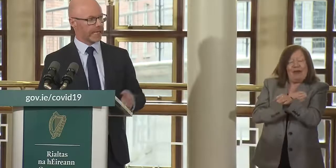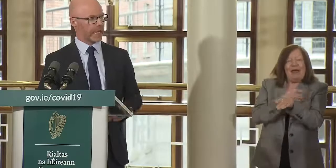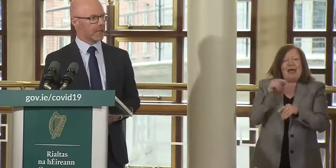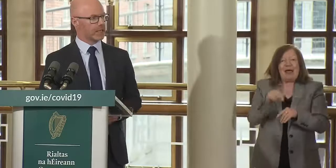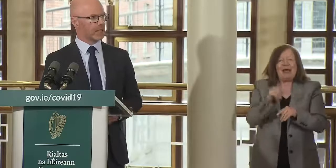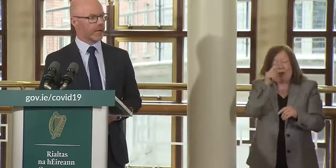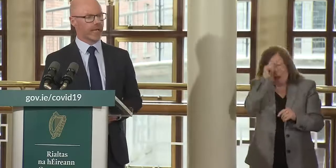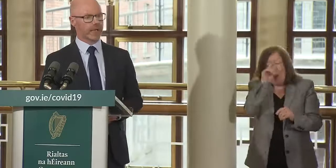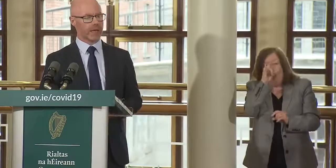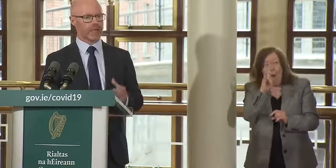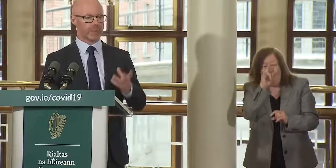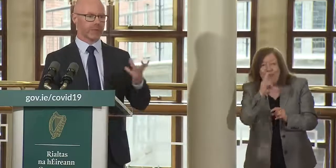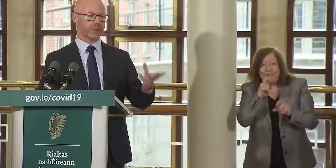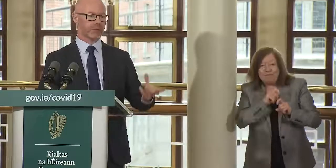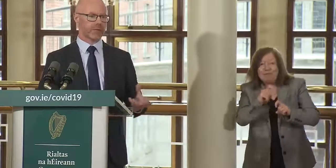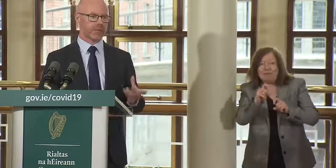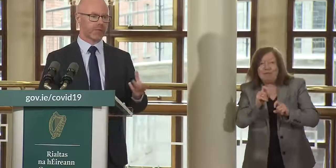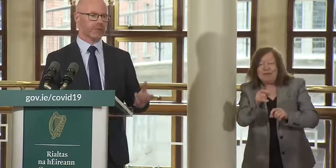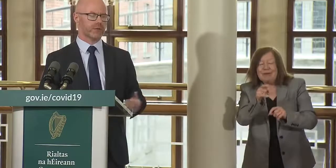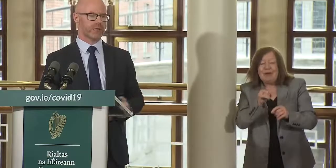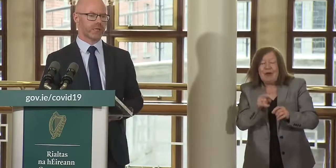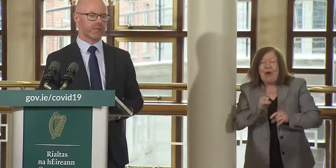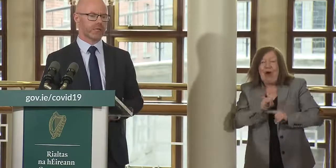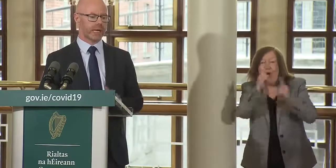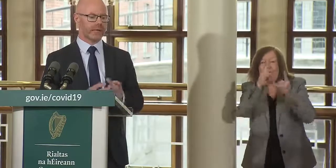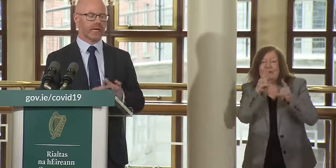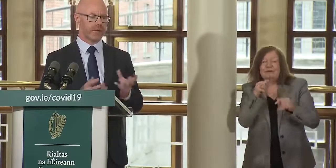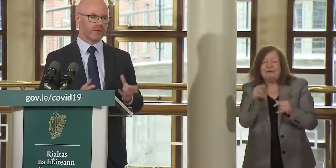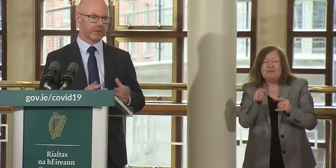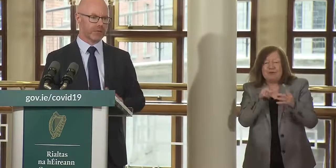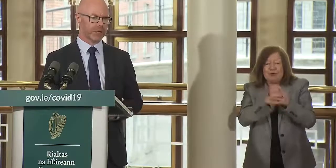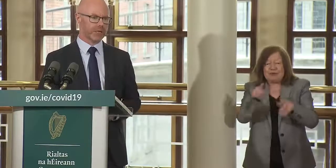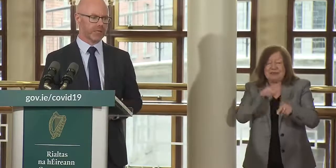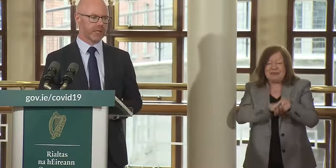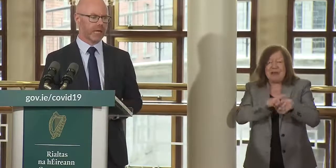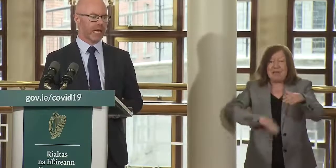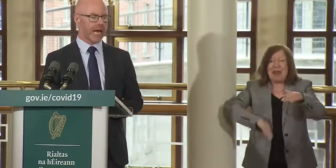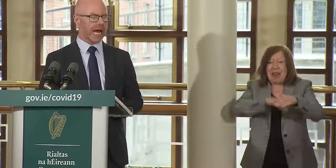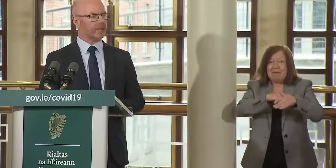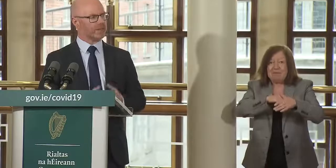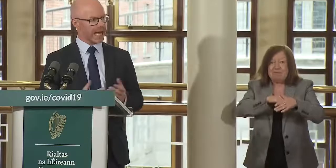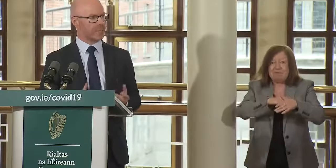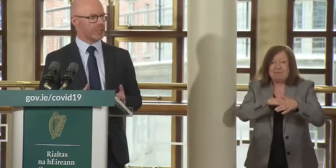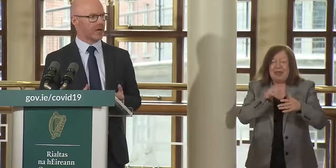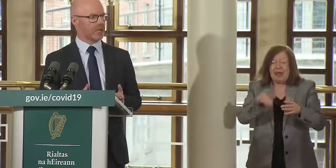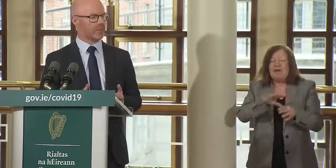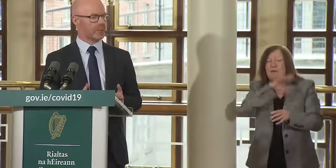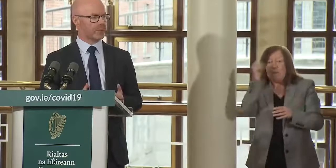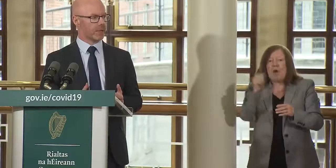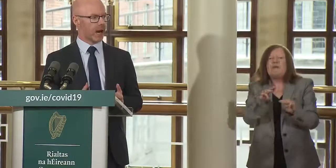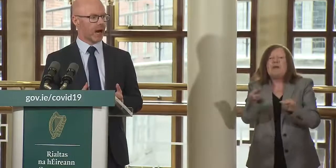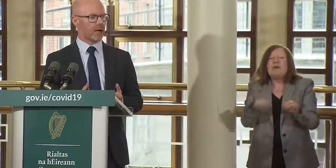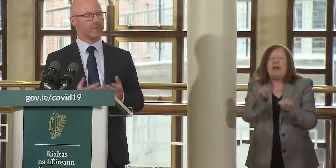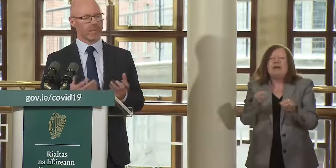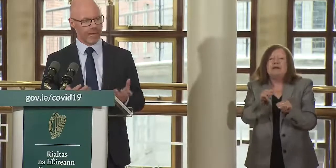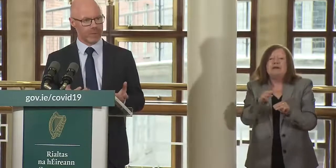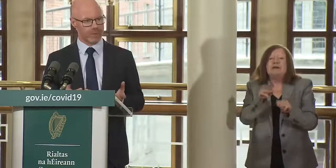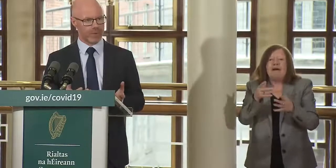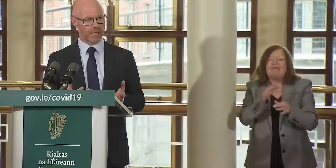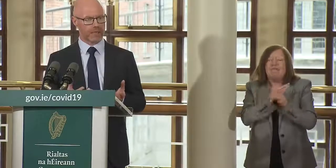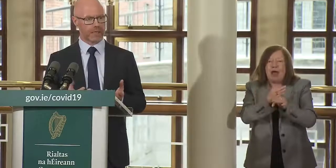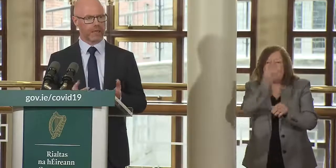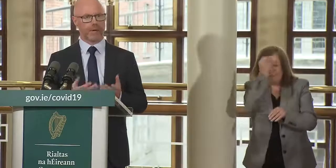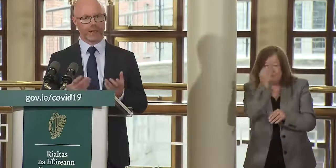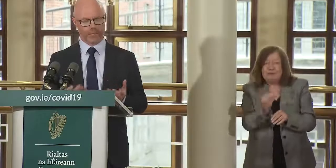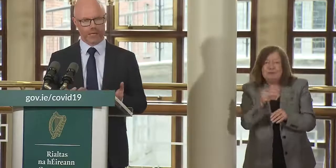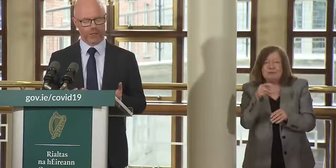been clinging on to going on that hospital through the through the time of restrictions and the vast majority of people are complying